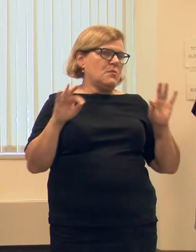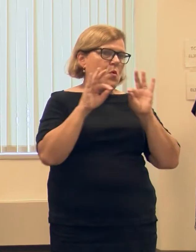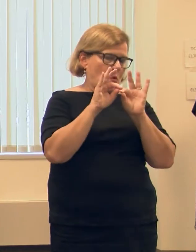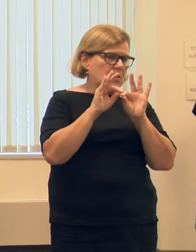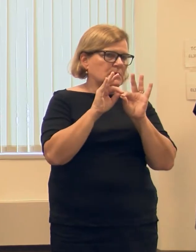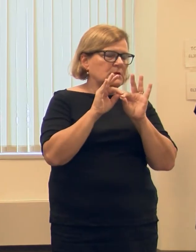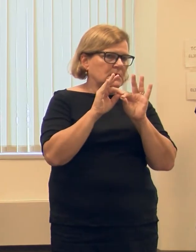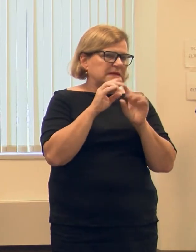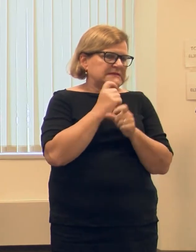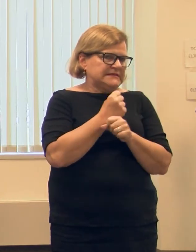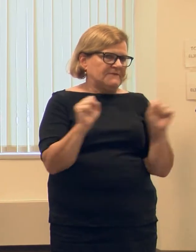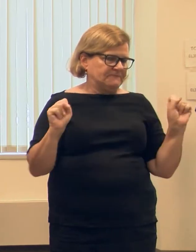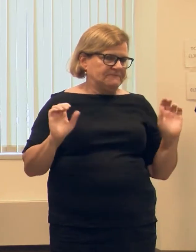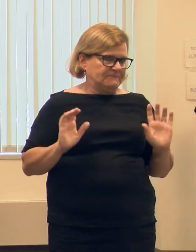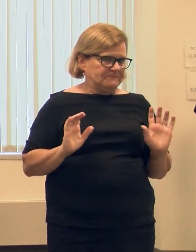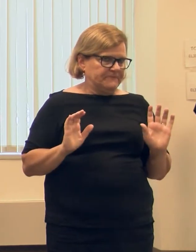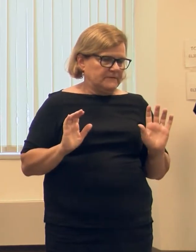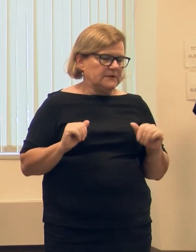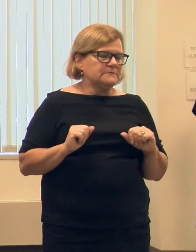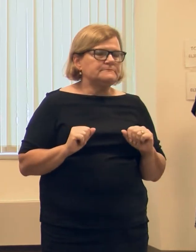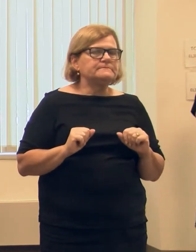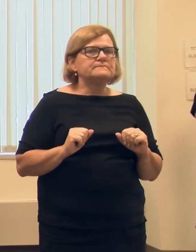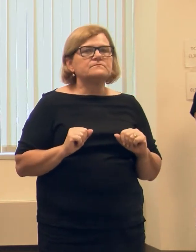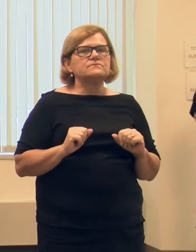as safely as possible.